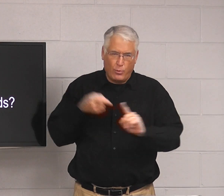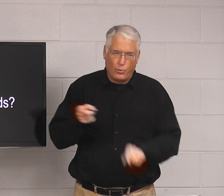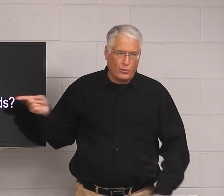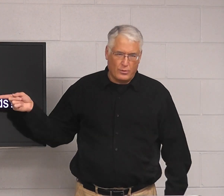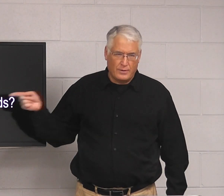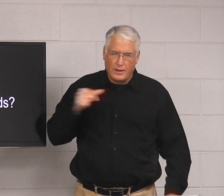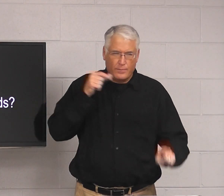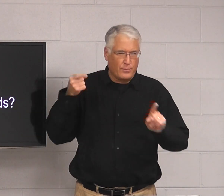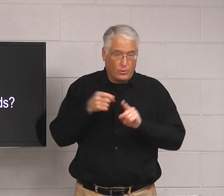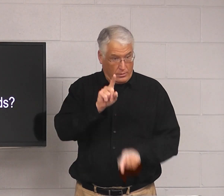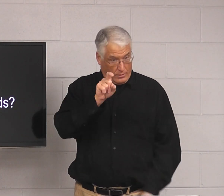That's not the point.